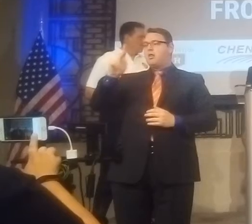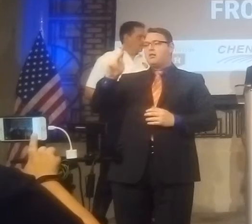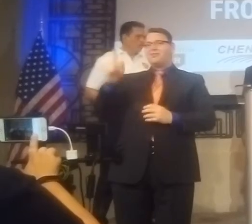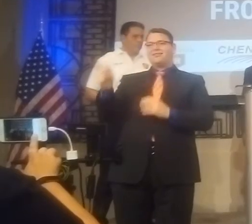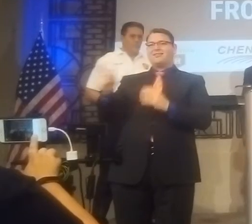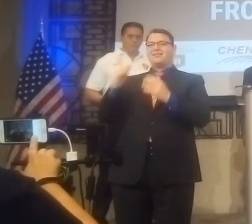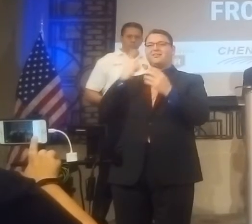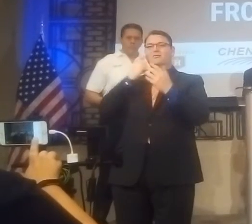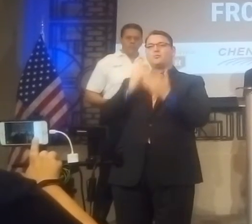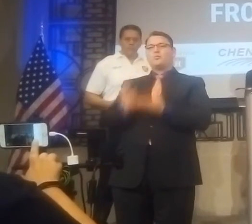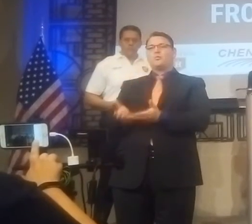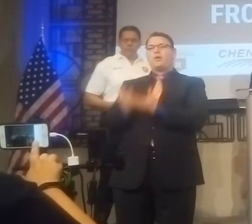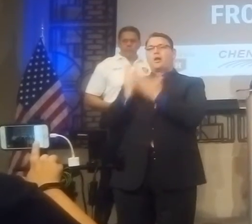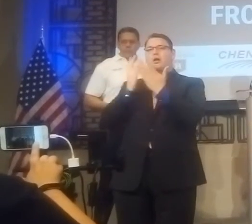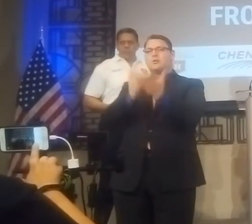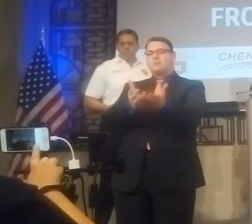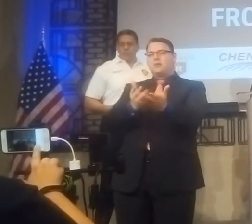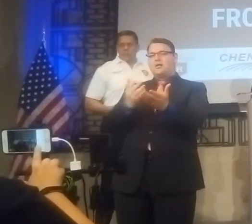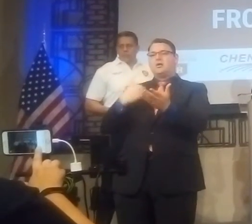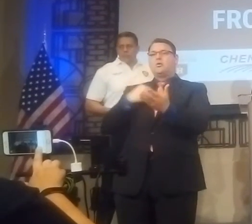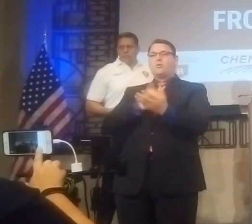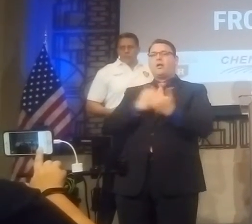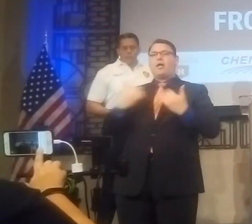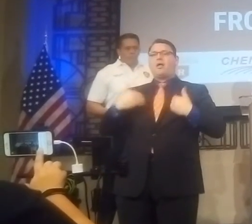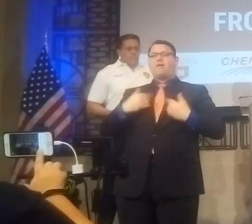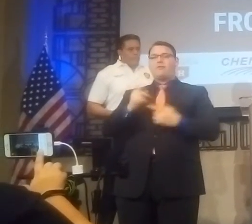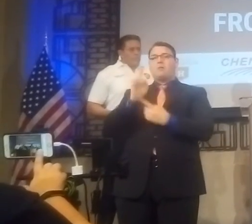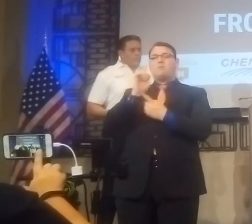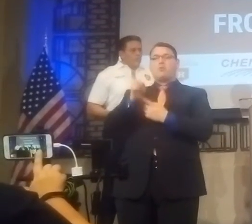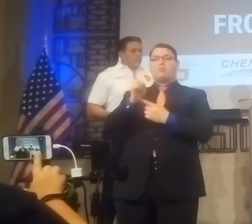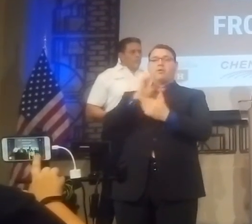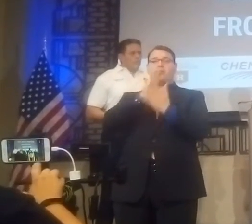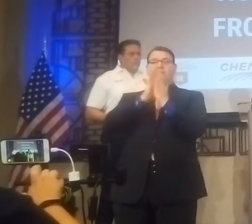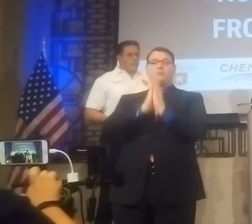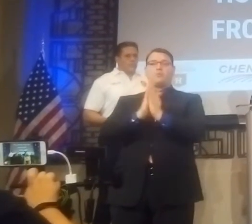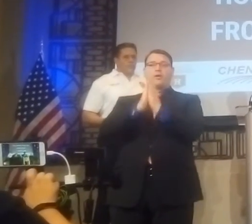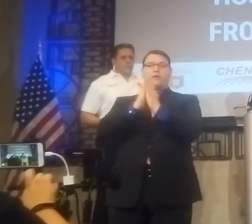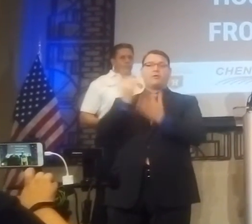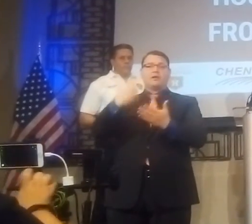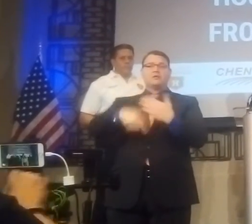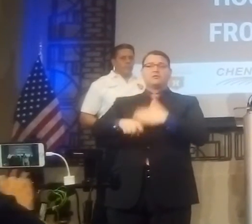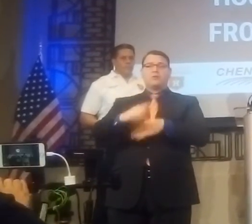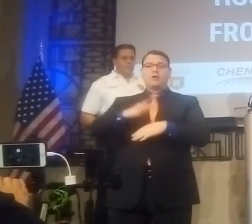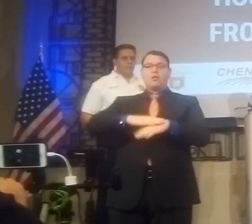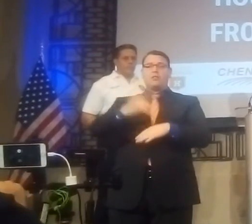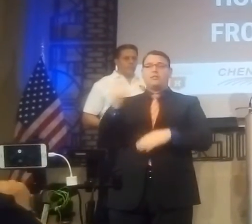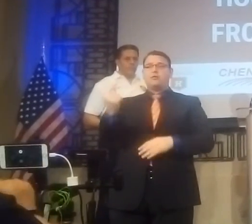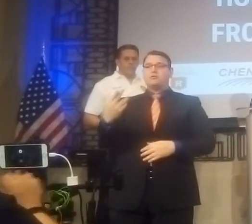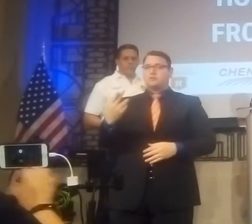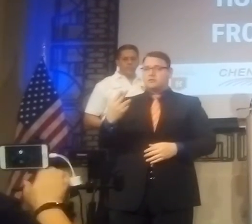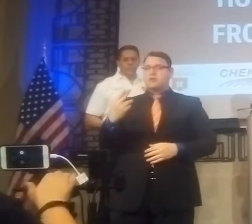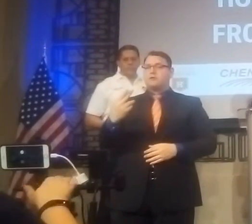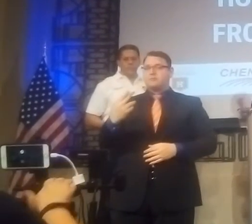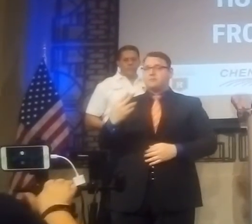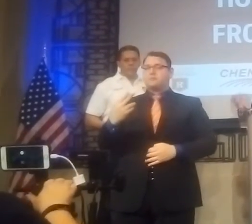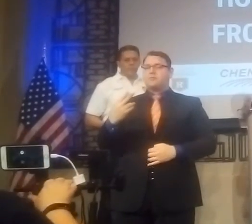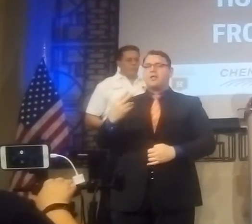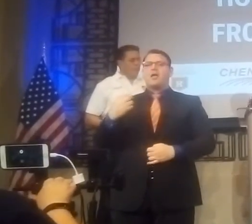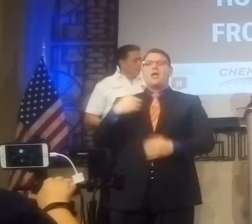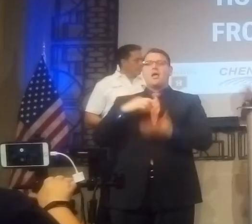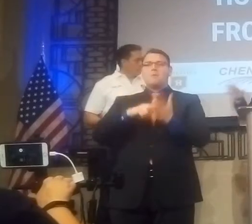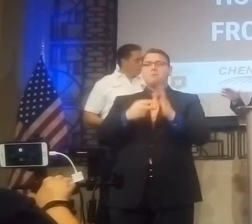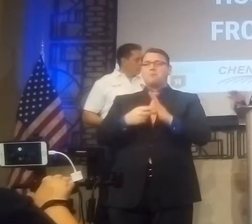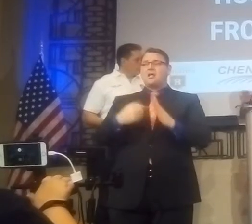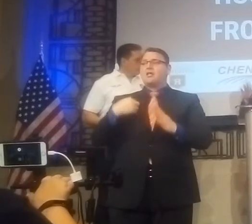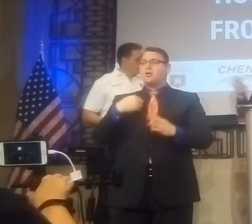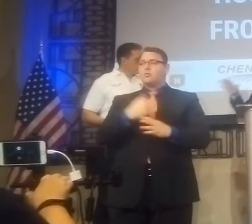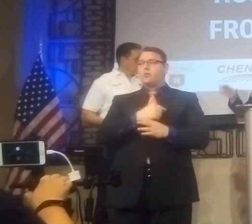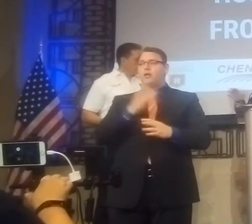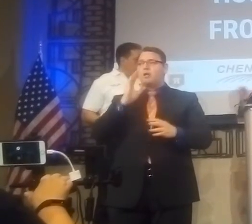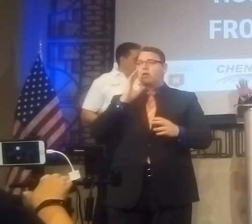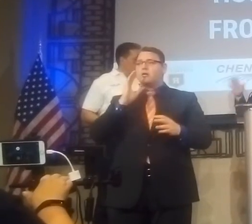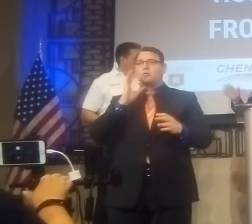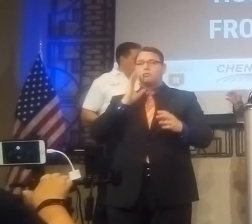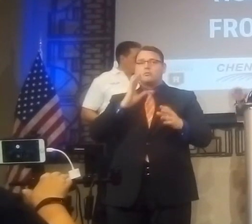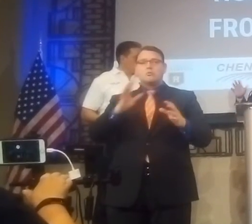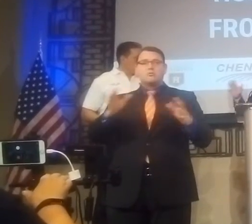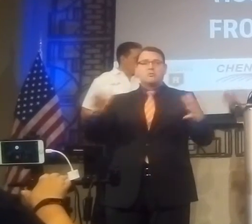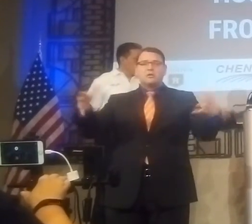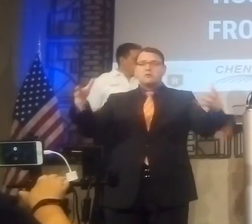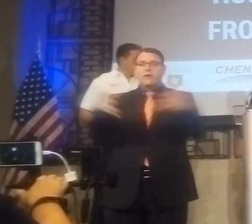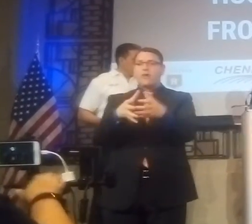we have a moment of prayer next week on Thursday. That doesn't mean we gather wherever you are